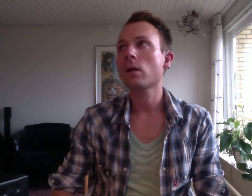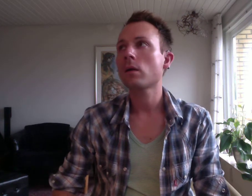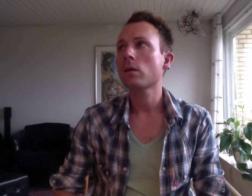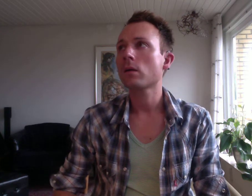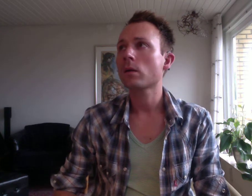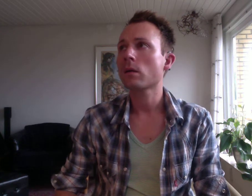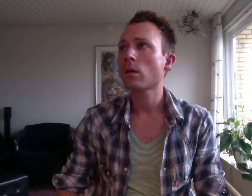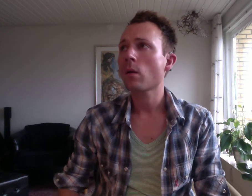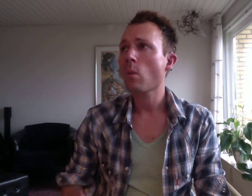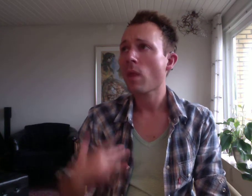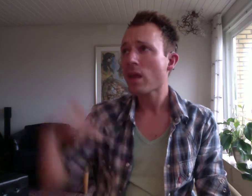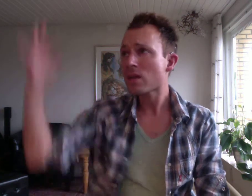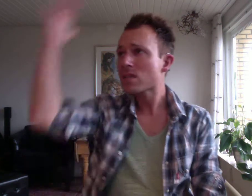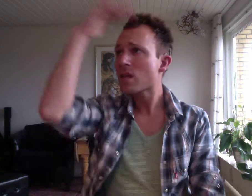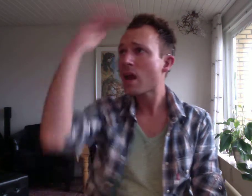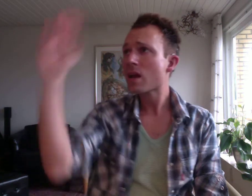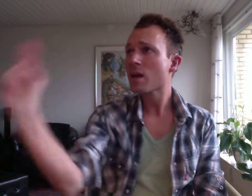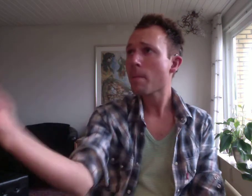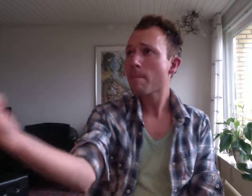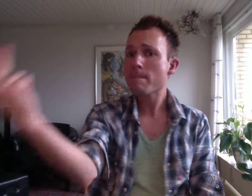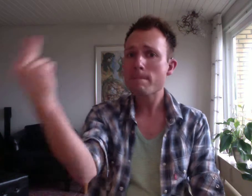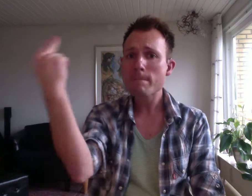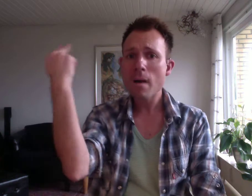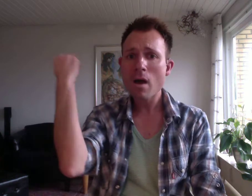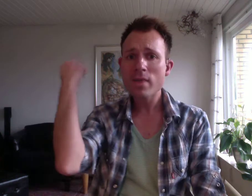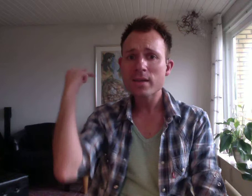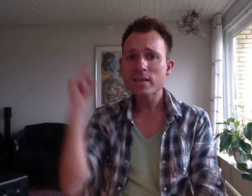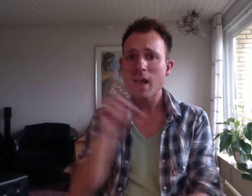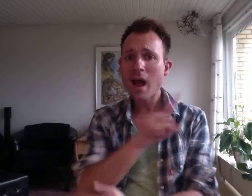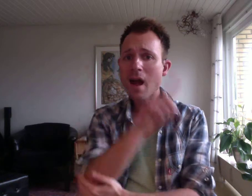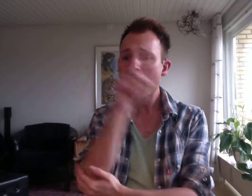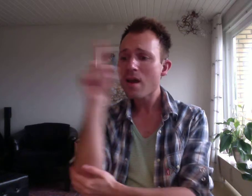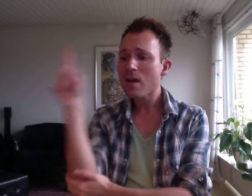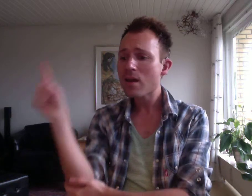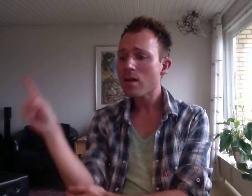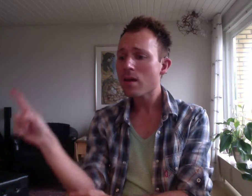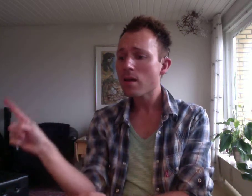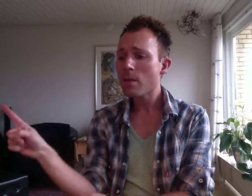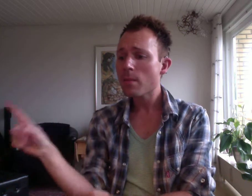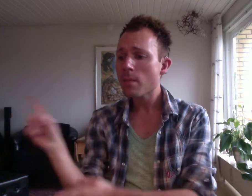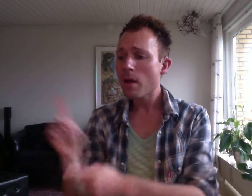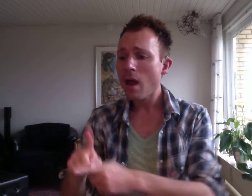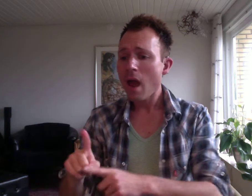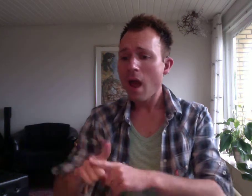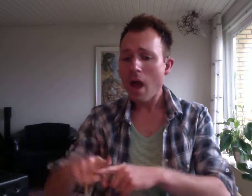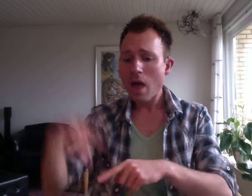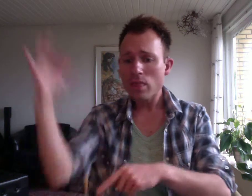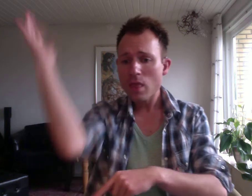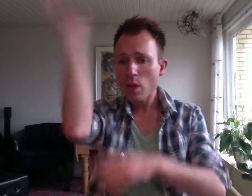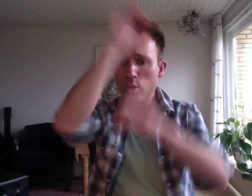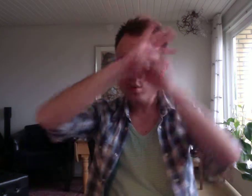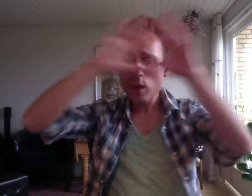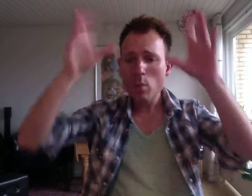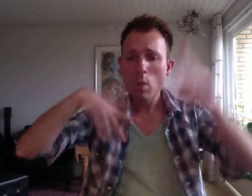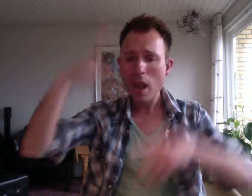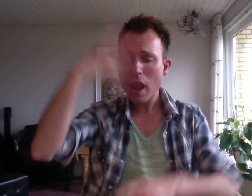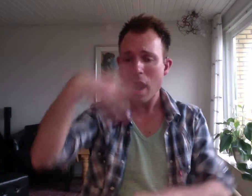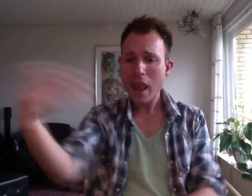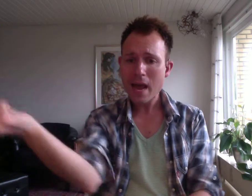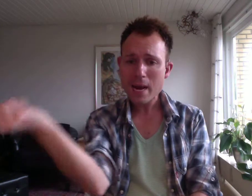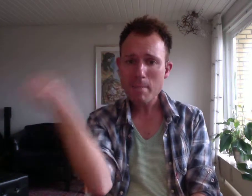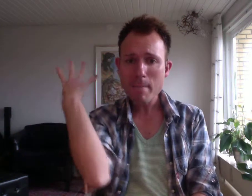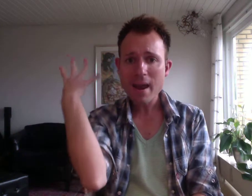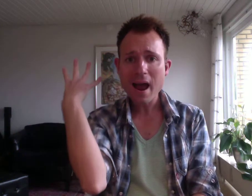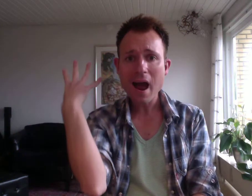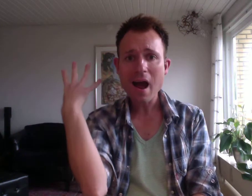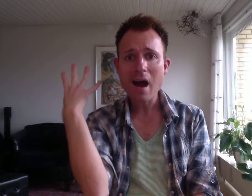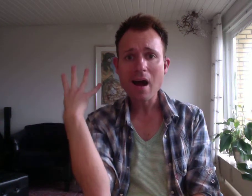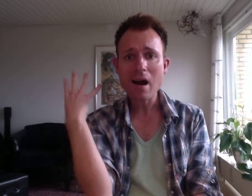When I think back on these times And the dreams we left behind